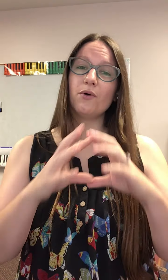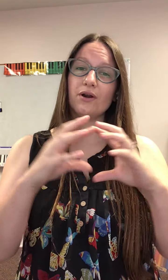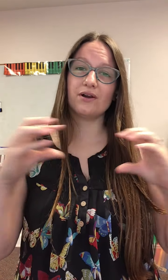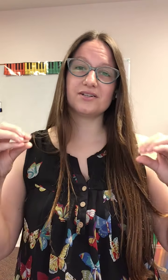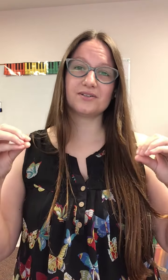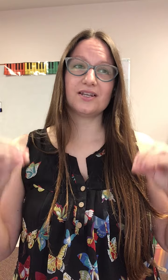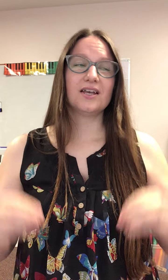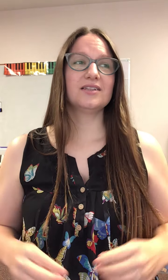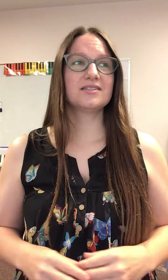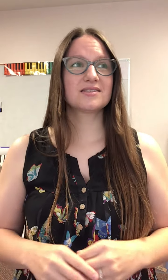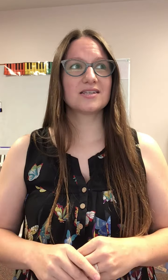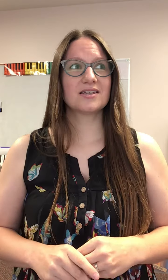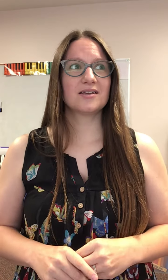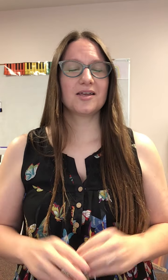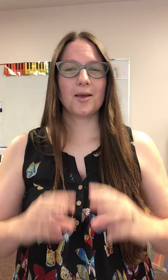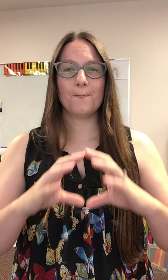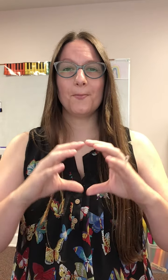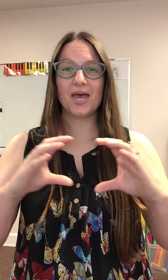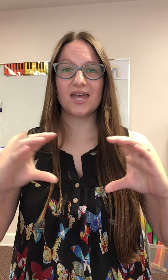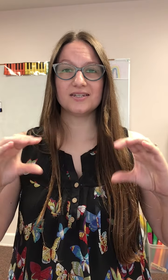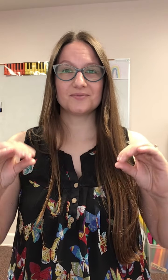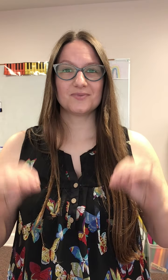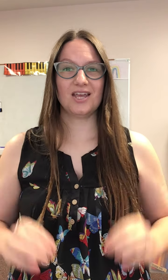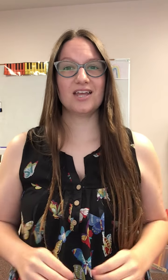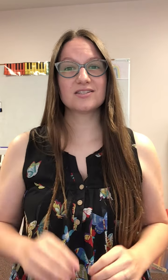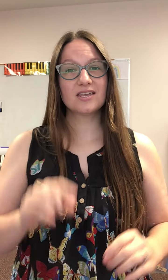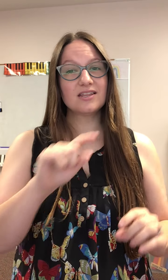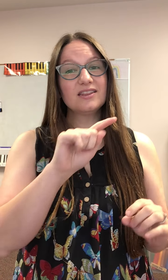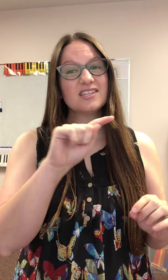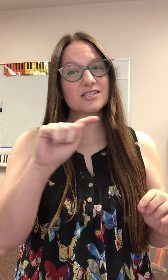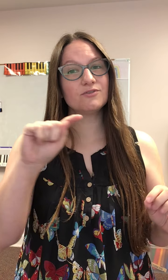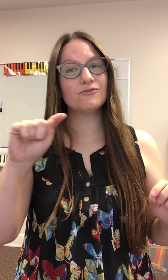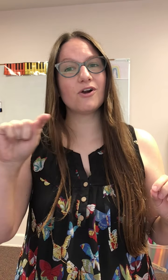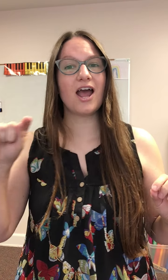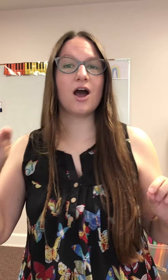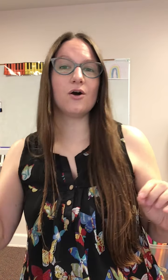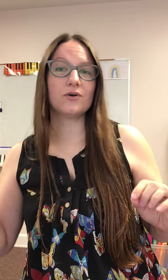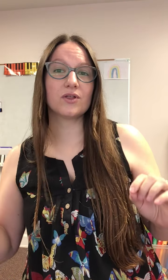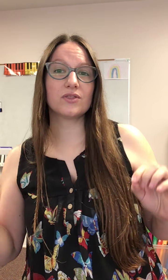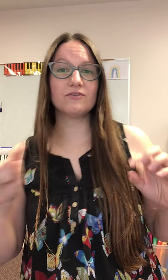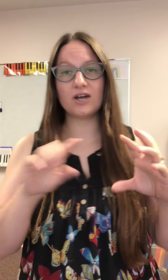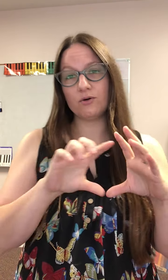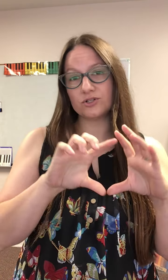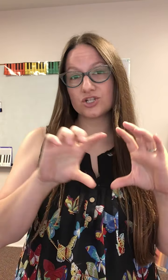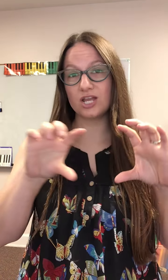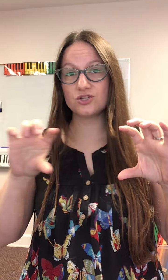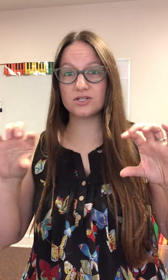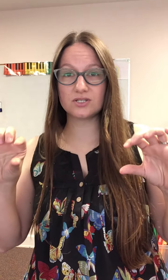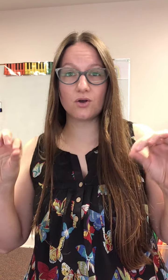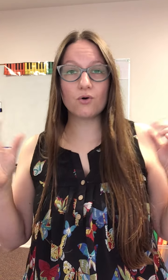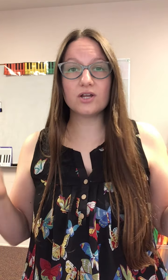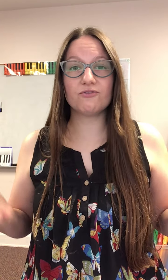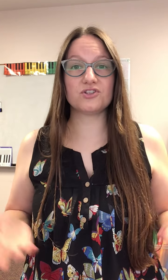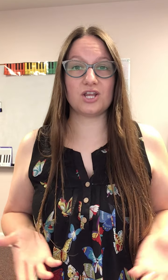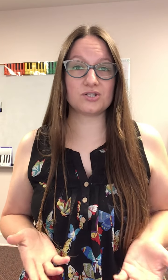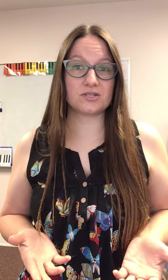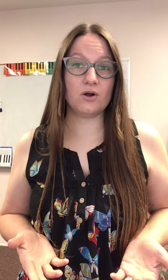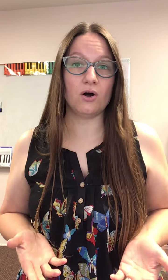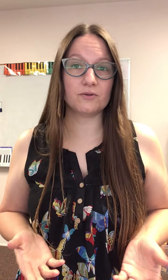word let's sing bed and listen for how the vowel changes or if it changes at all